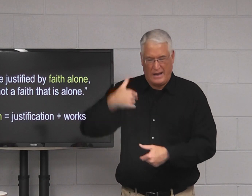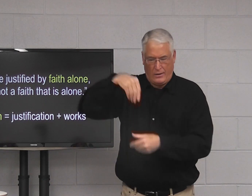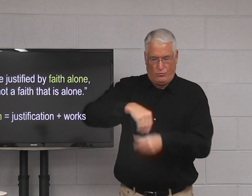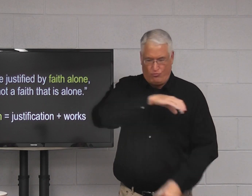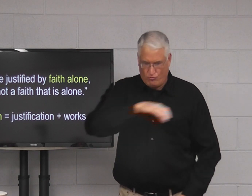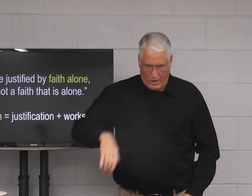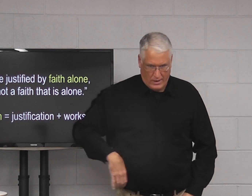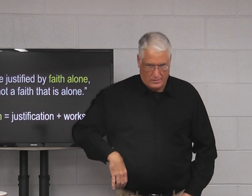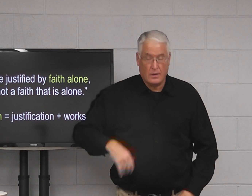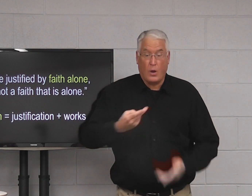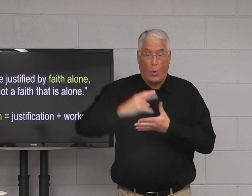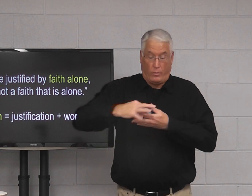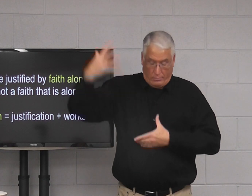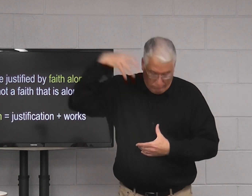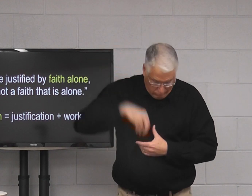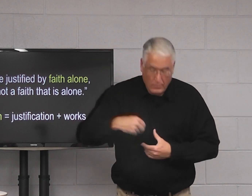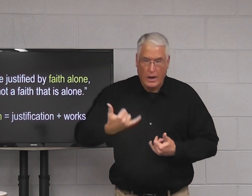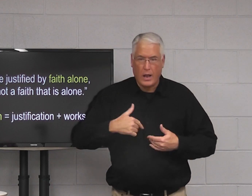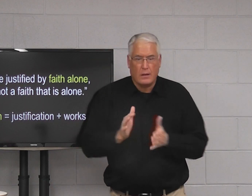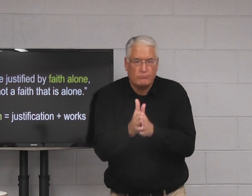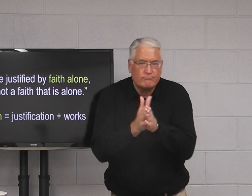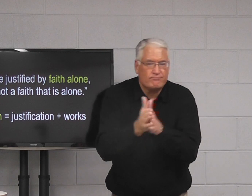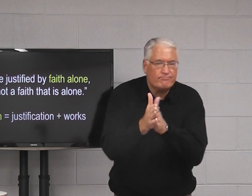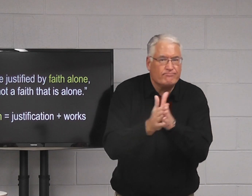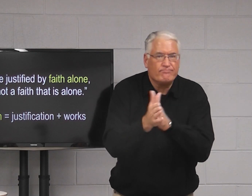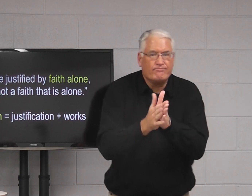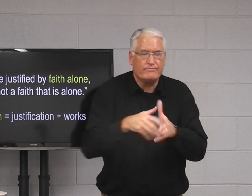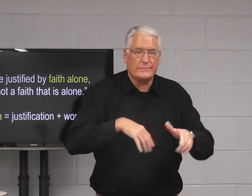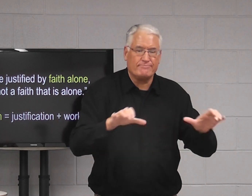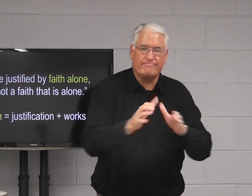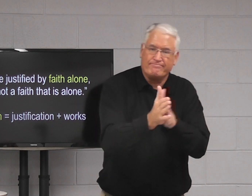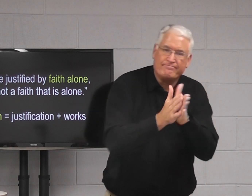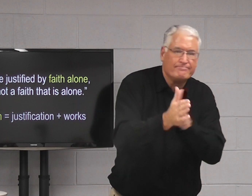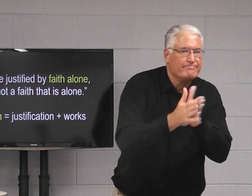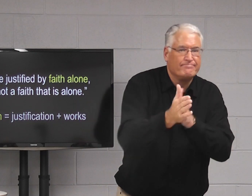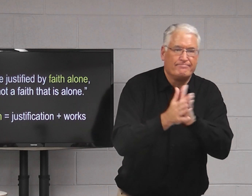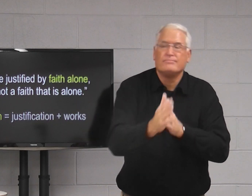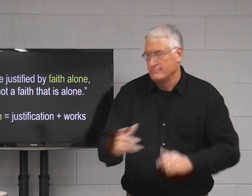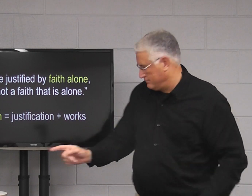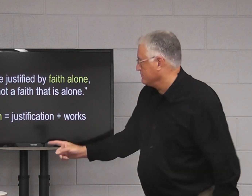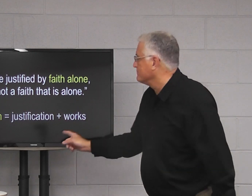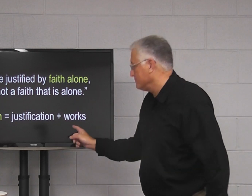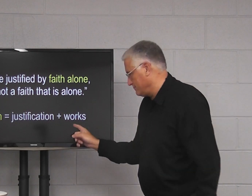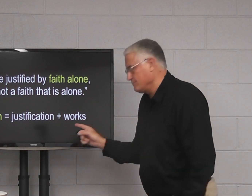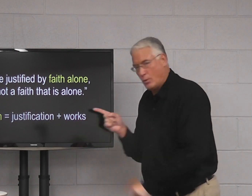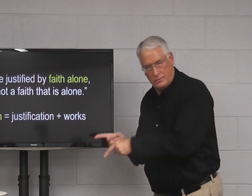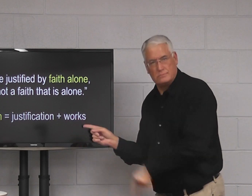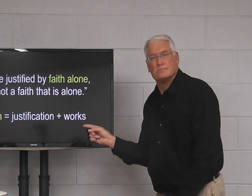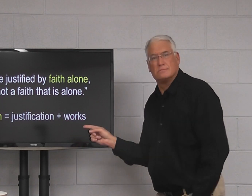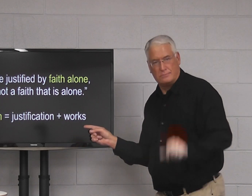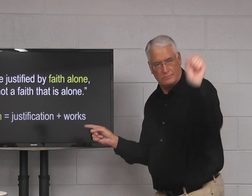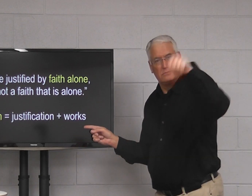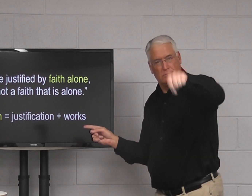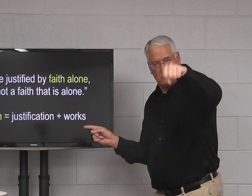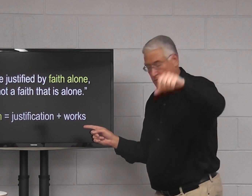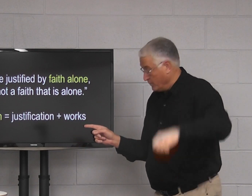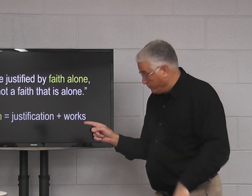declared us righteous. We are in Christ. The Holy Spirit is in us and now I am motivated to show the love.